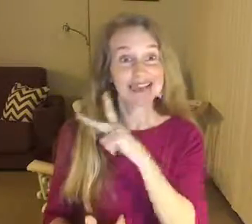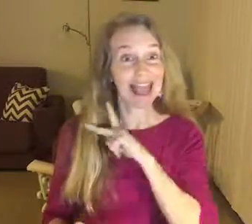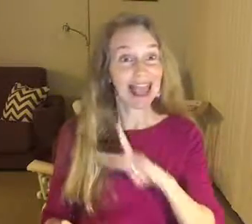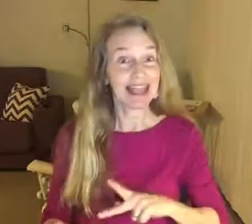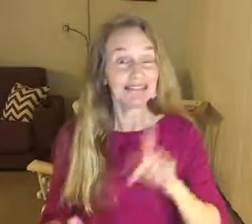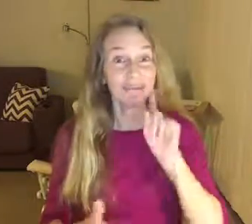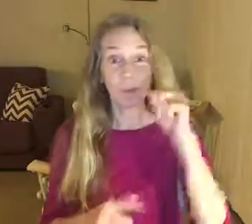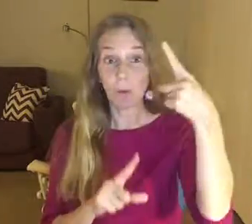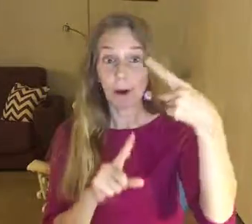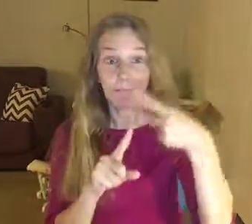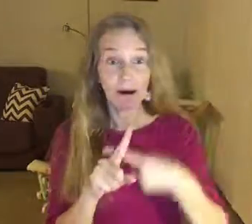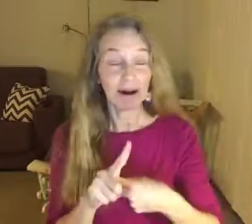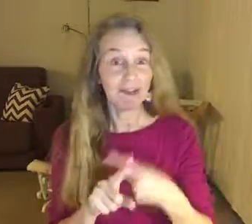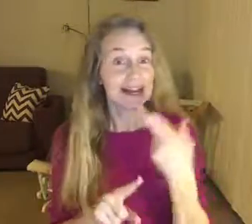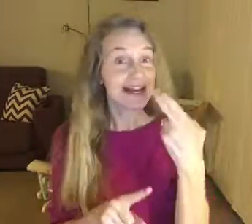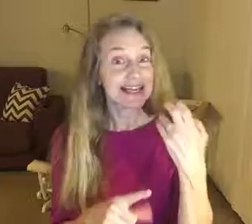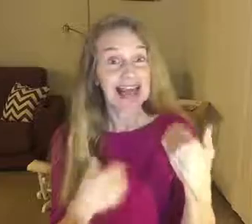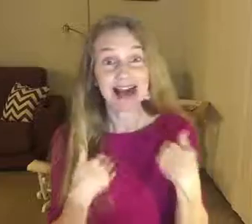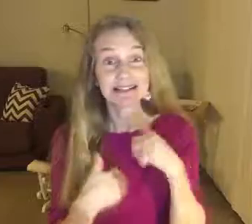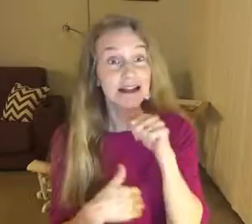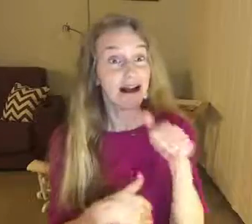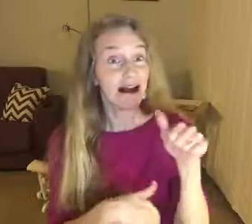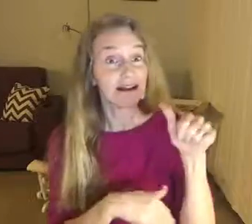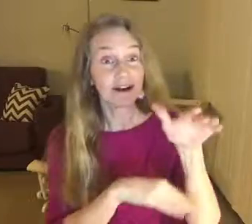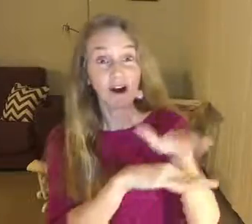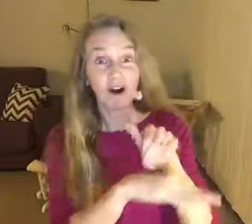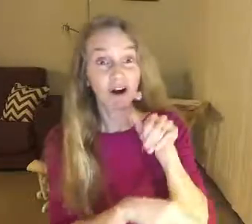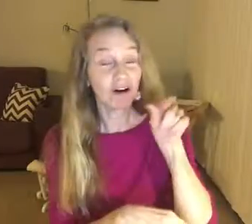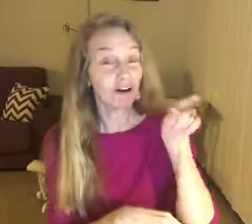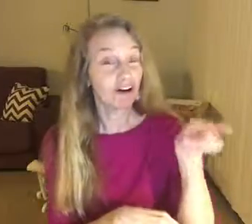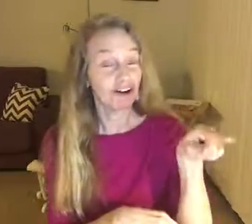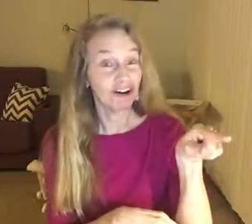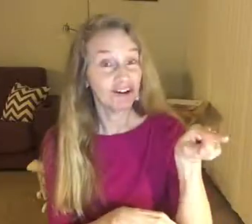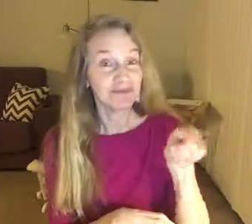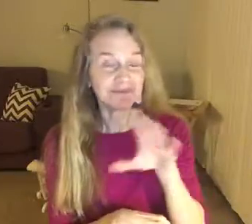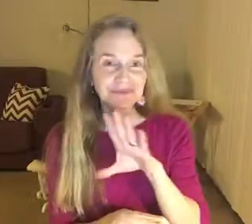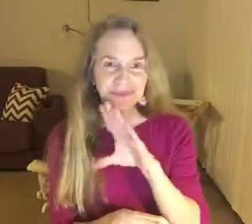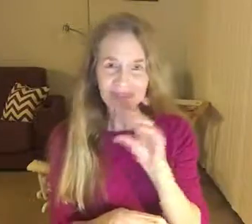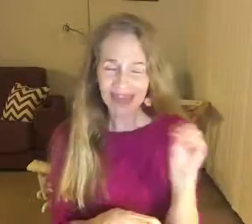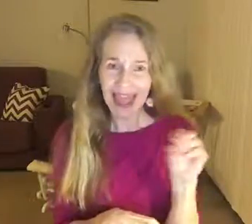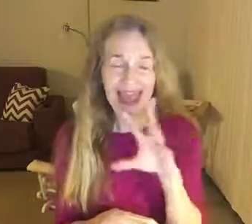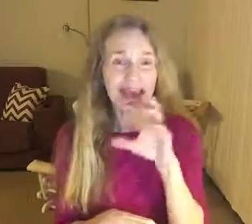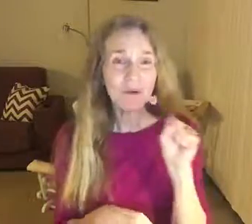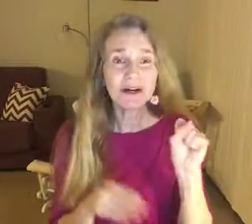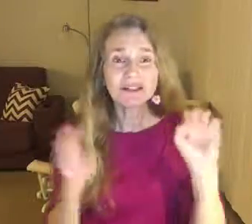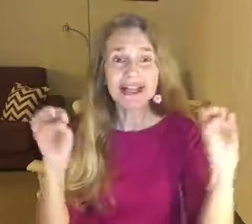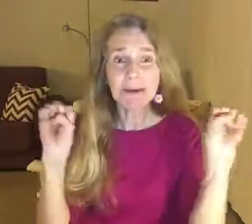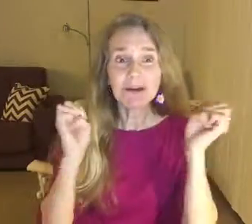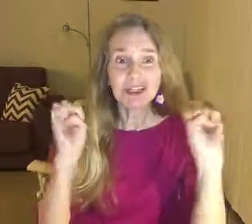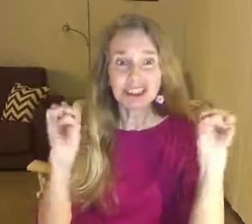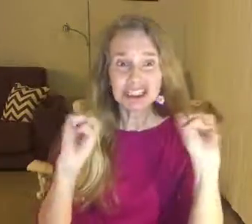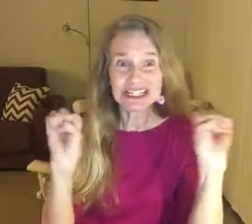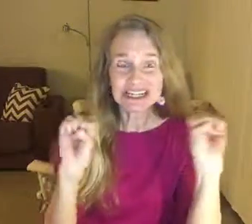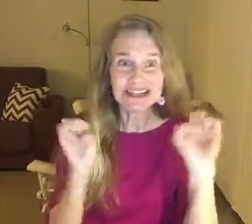the cave for one month. He has not called her anyone's emergency,